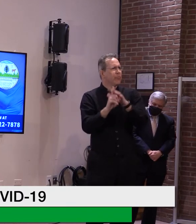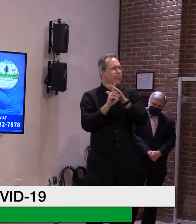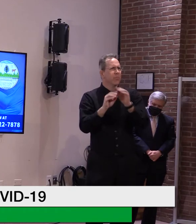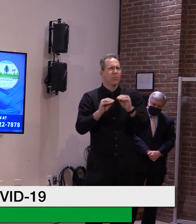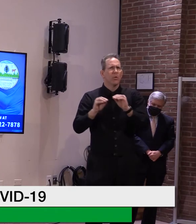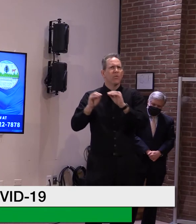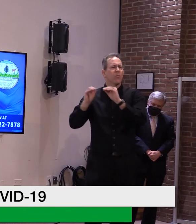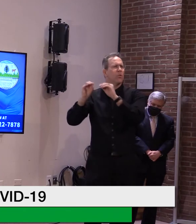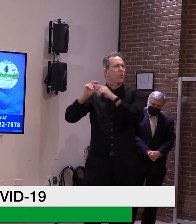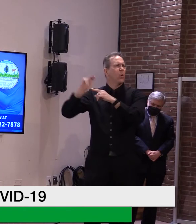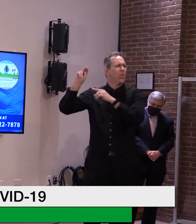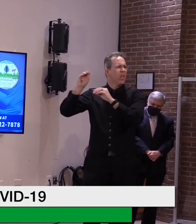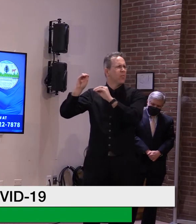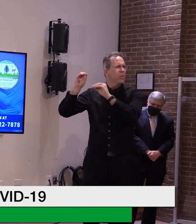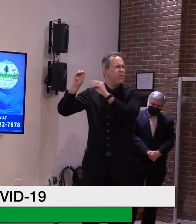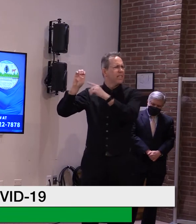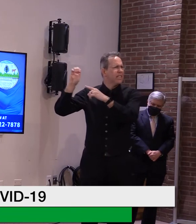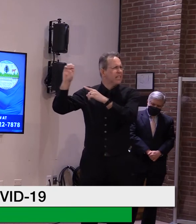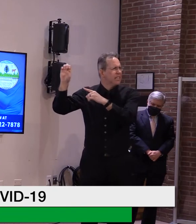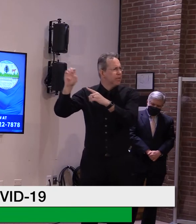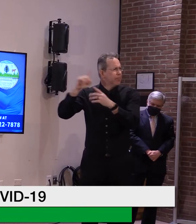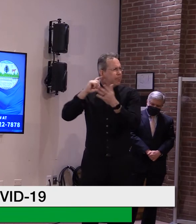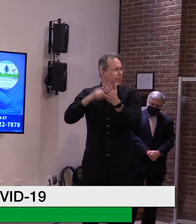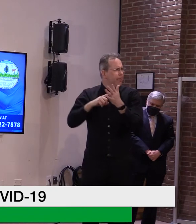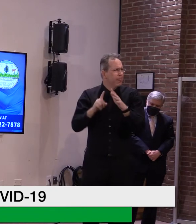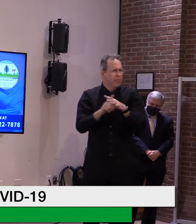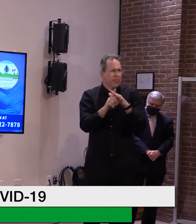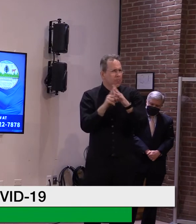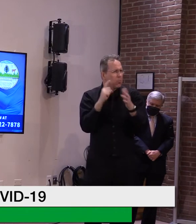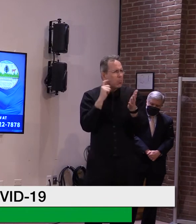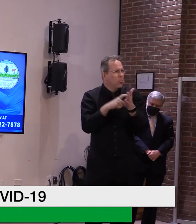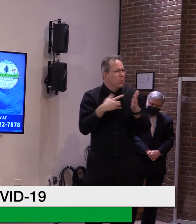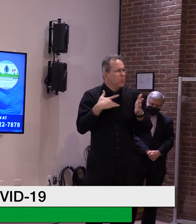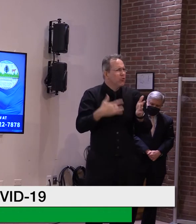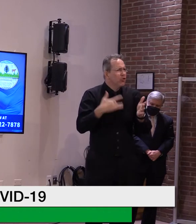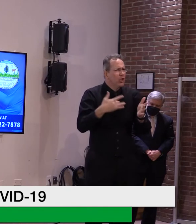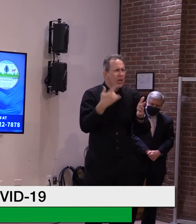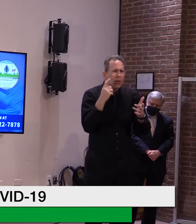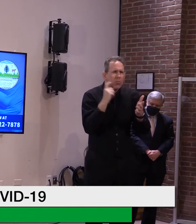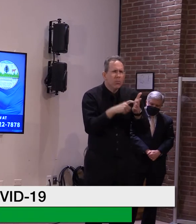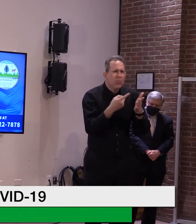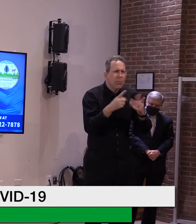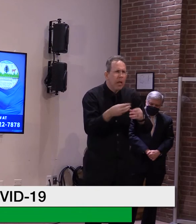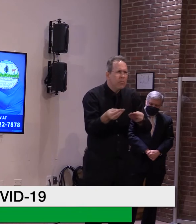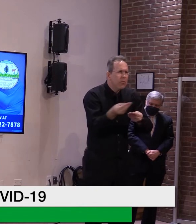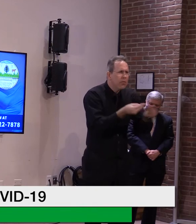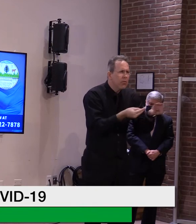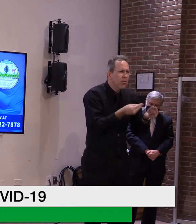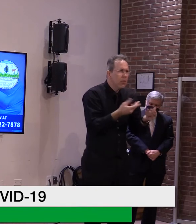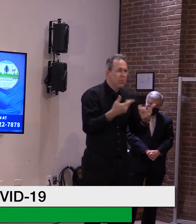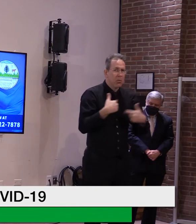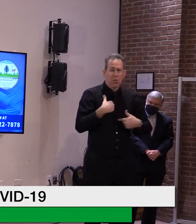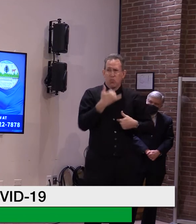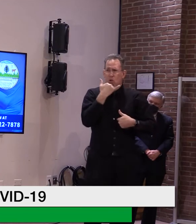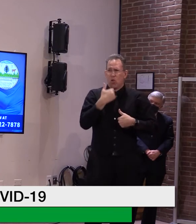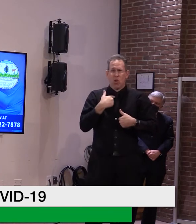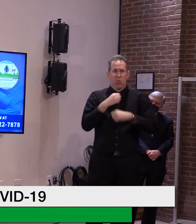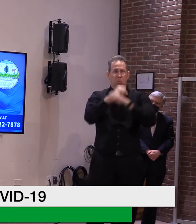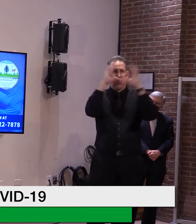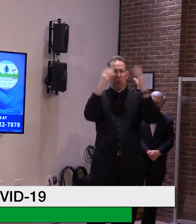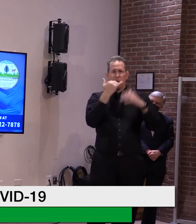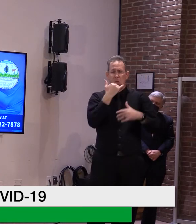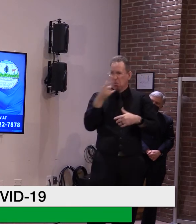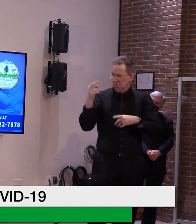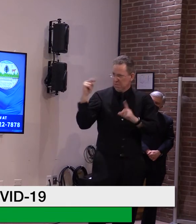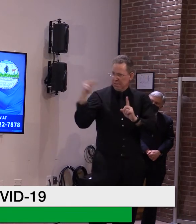common theme here? And, uh, am I incorrect in thinking you don't seem too concerned about it? Well,